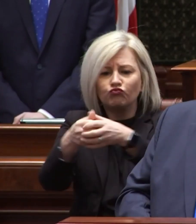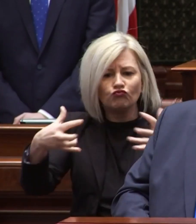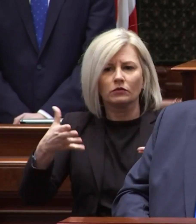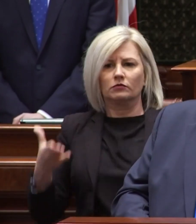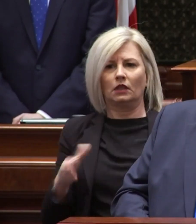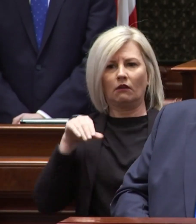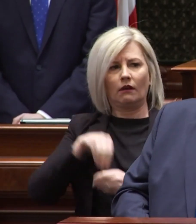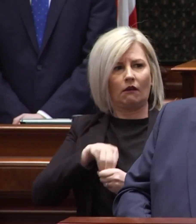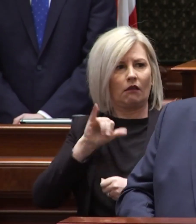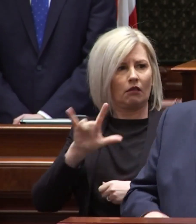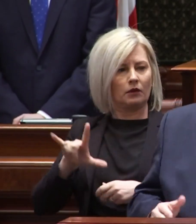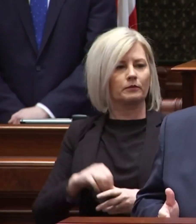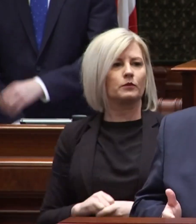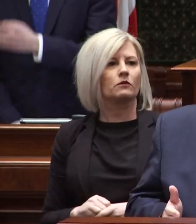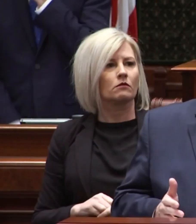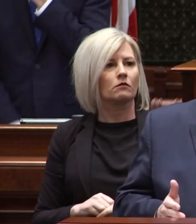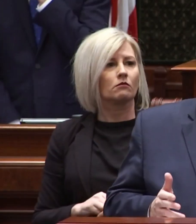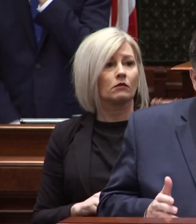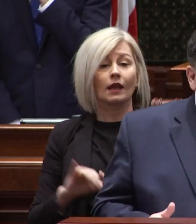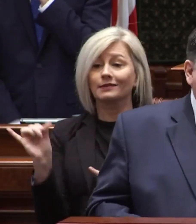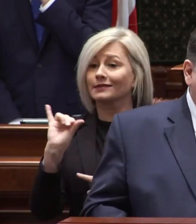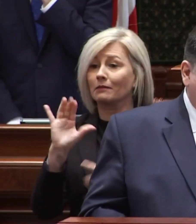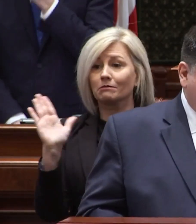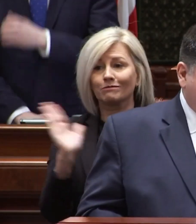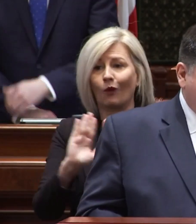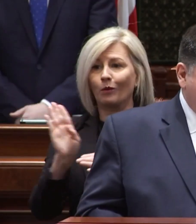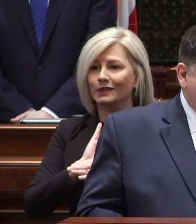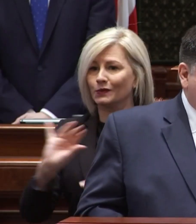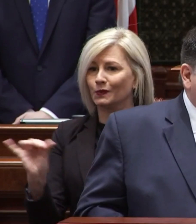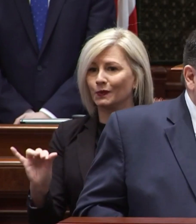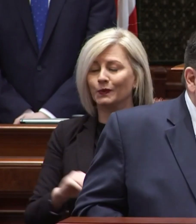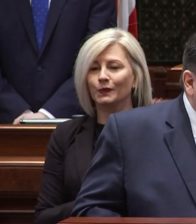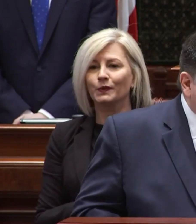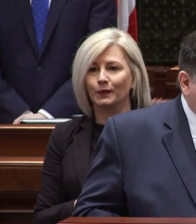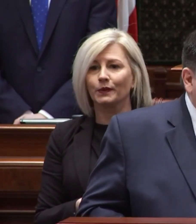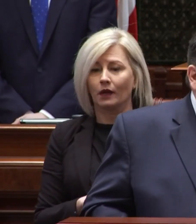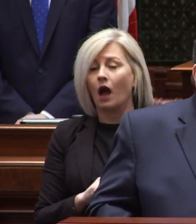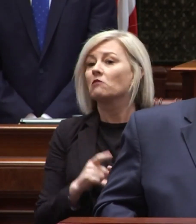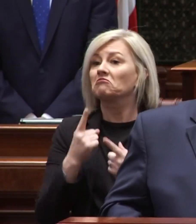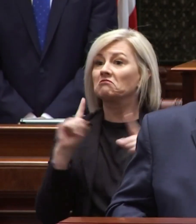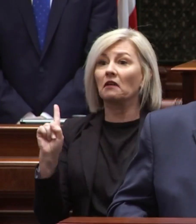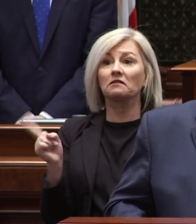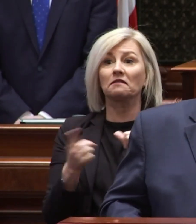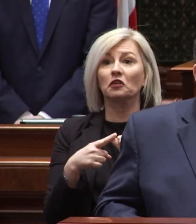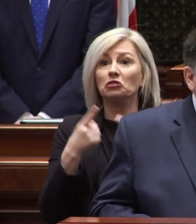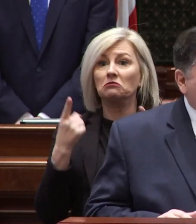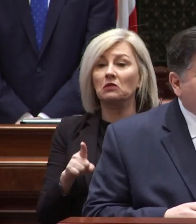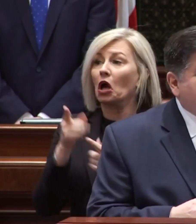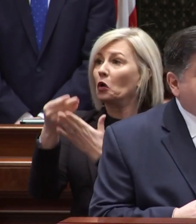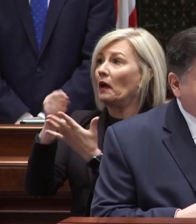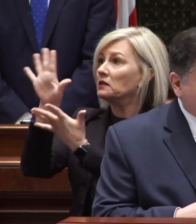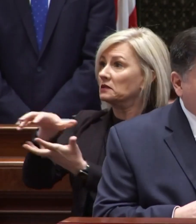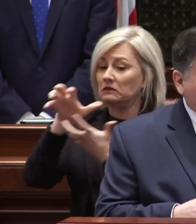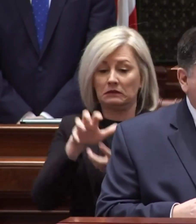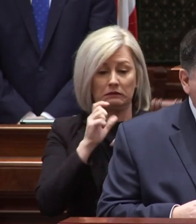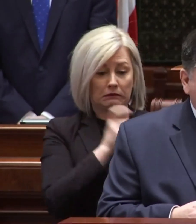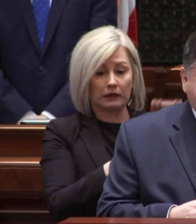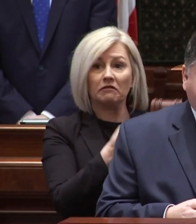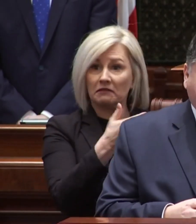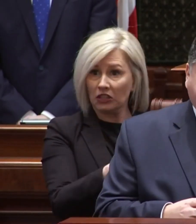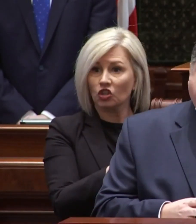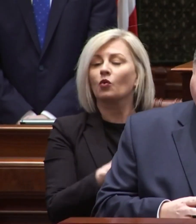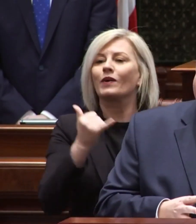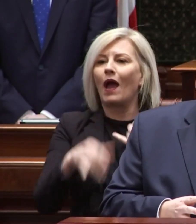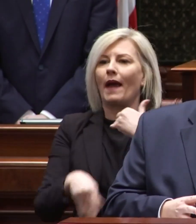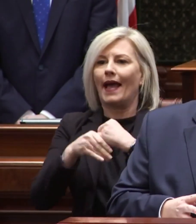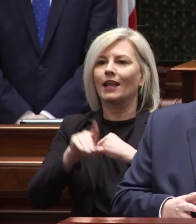here in illinois so to our small businesses after successful first round of grants we are adding an additional 20